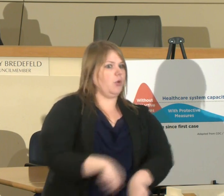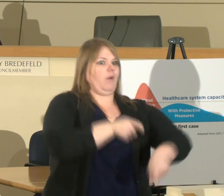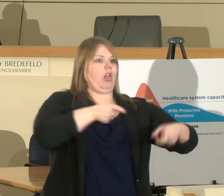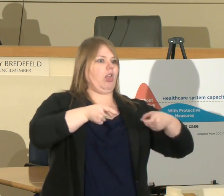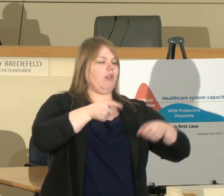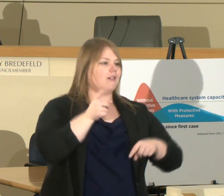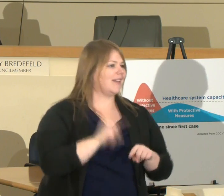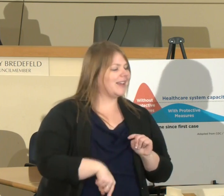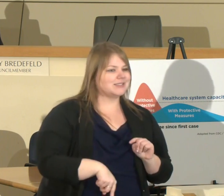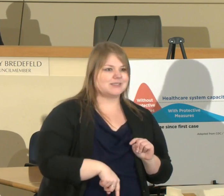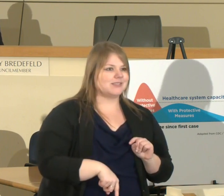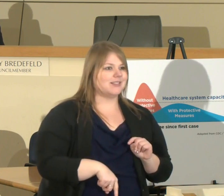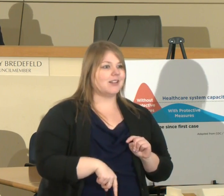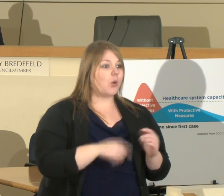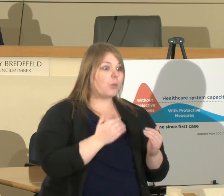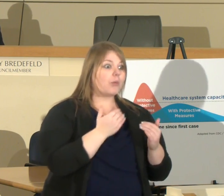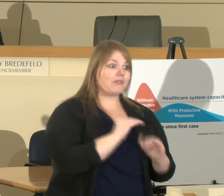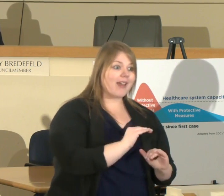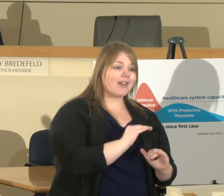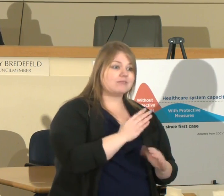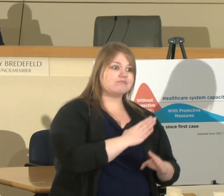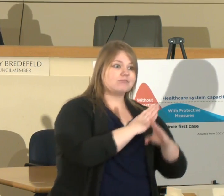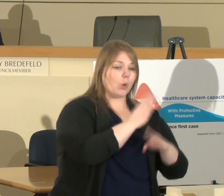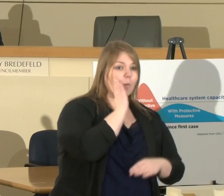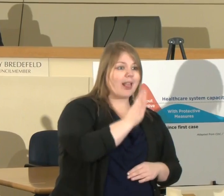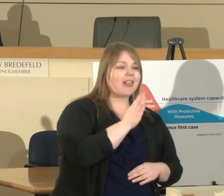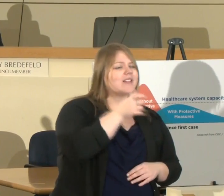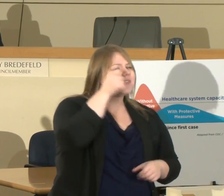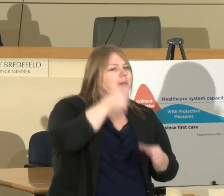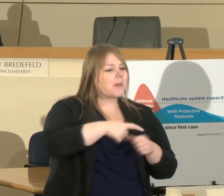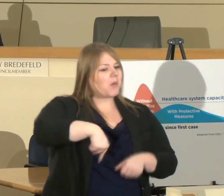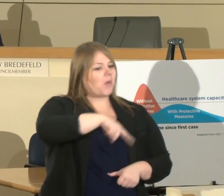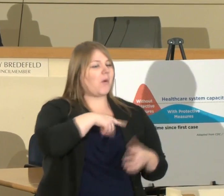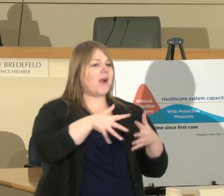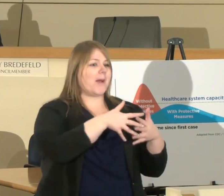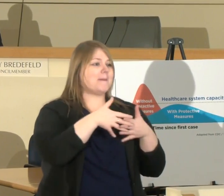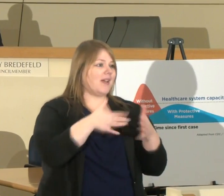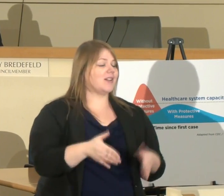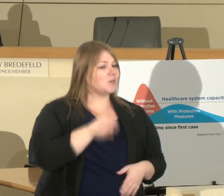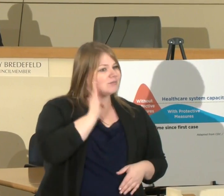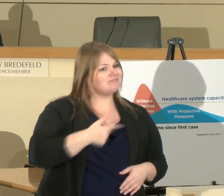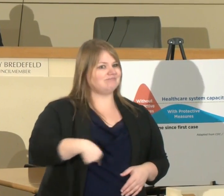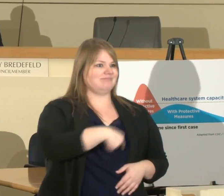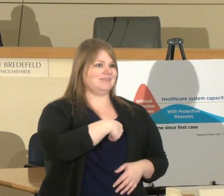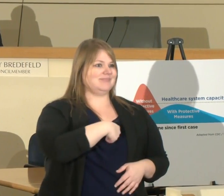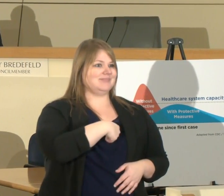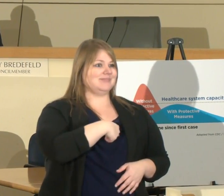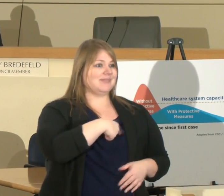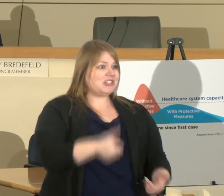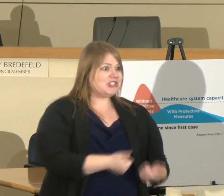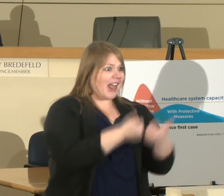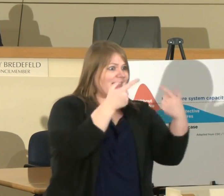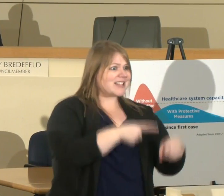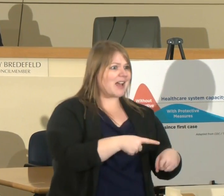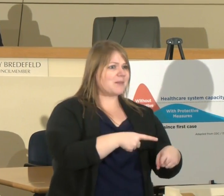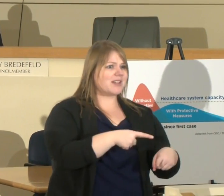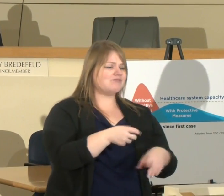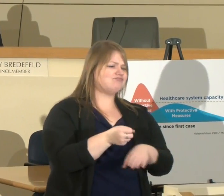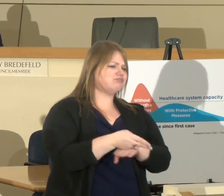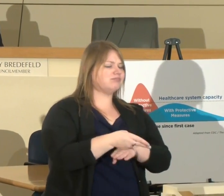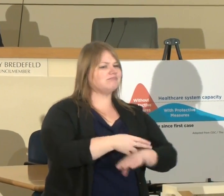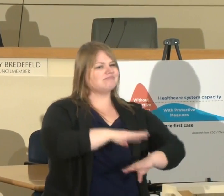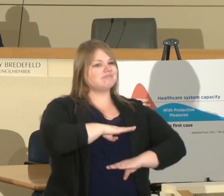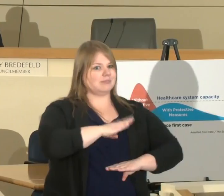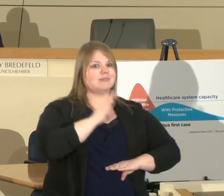let's prevent this let's remember we're Americans there isn't any challenge we don't meet there isn't any